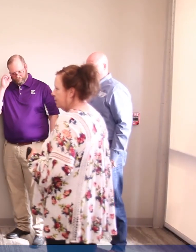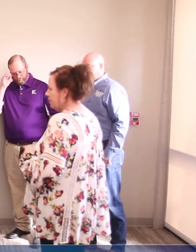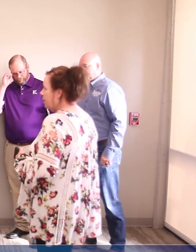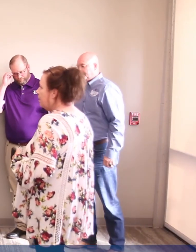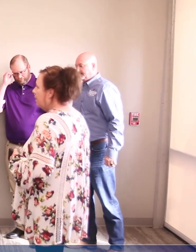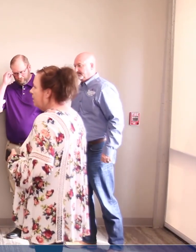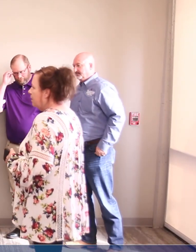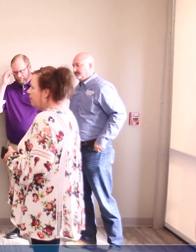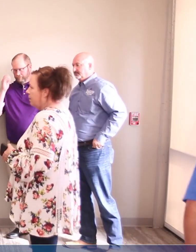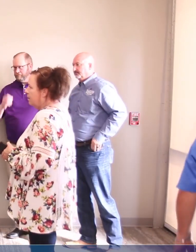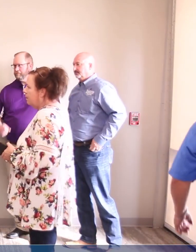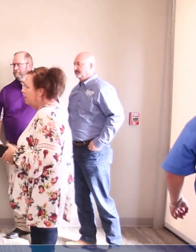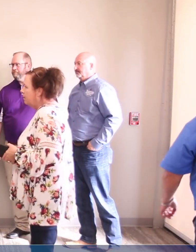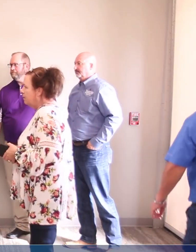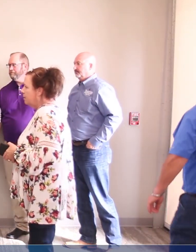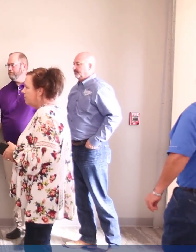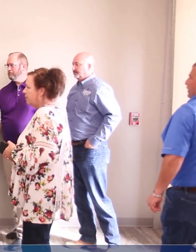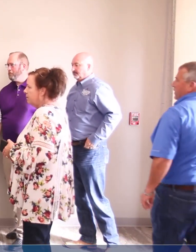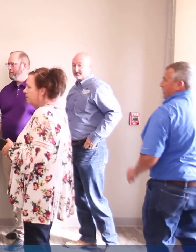we have this asset.